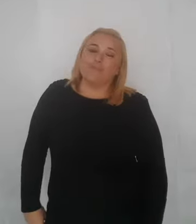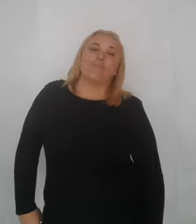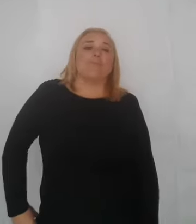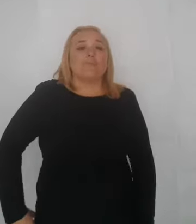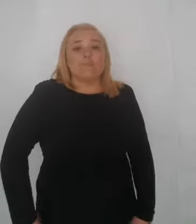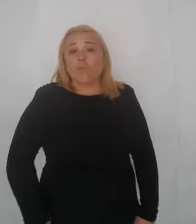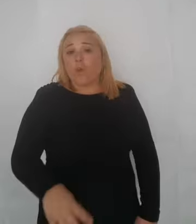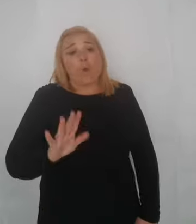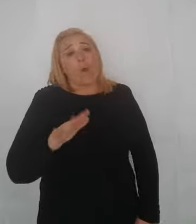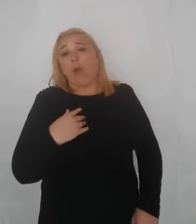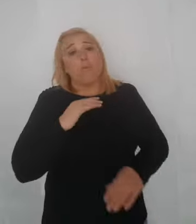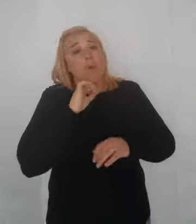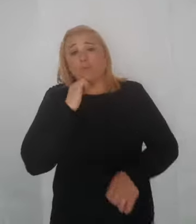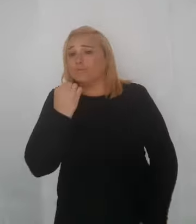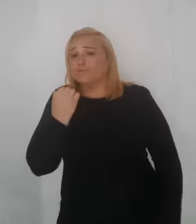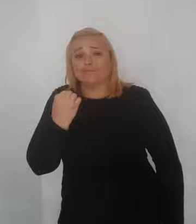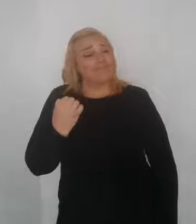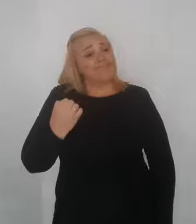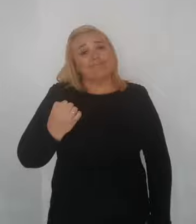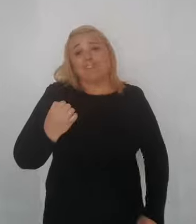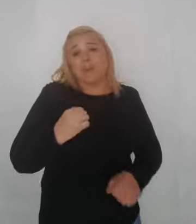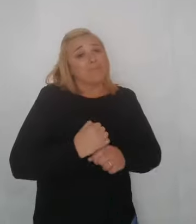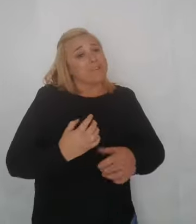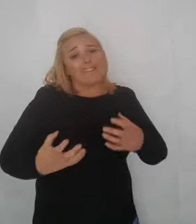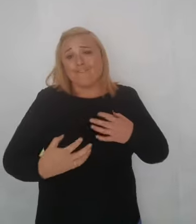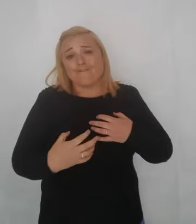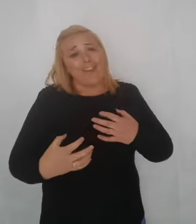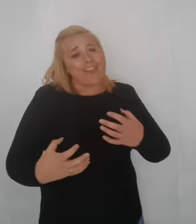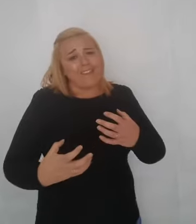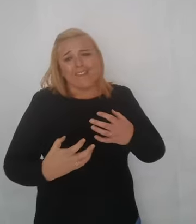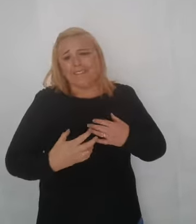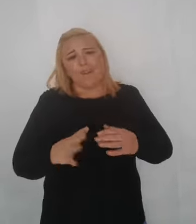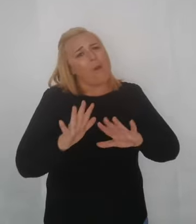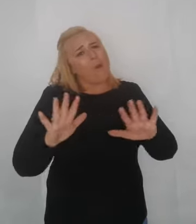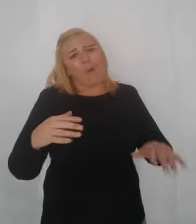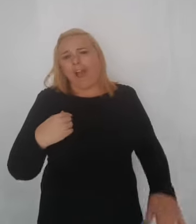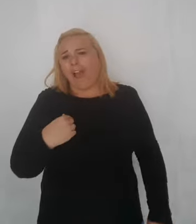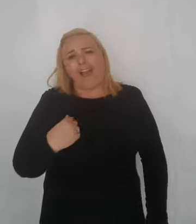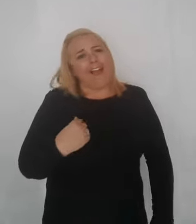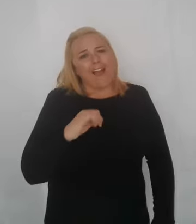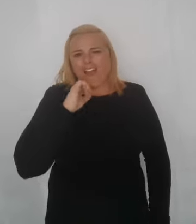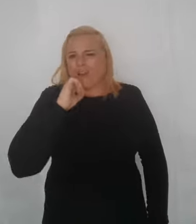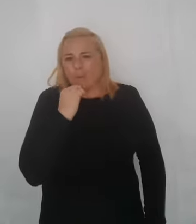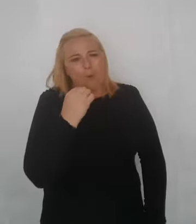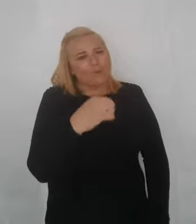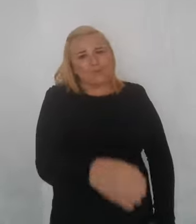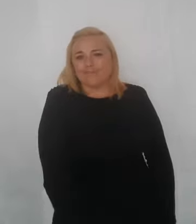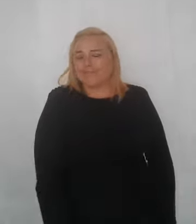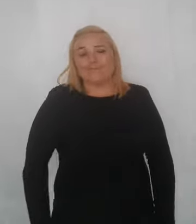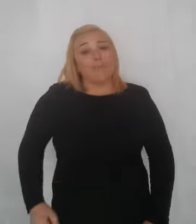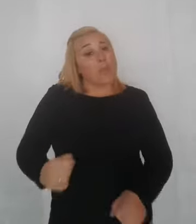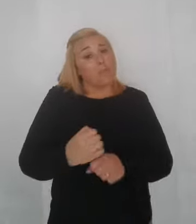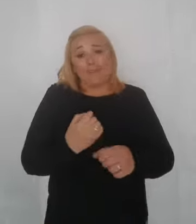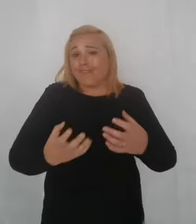No, I won't be afraid, oh I won't be